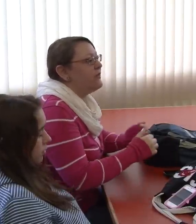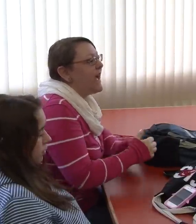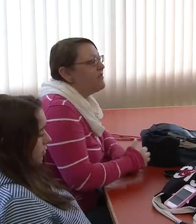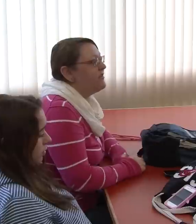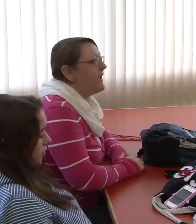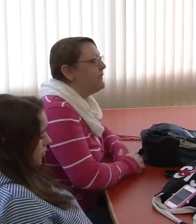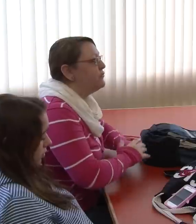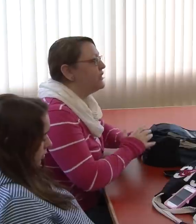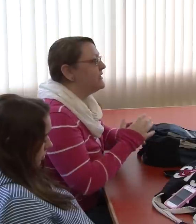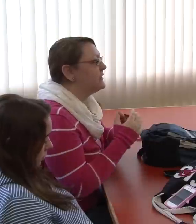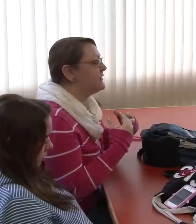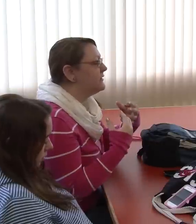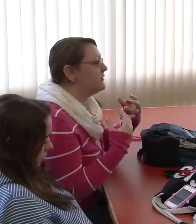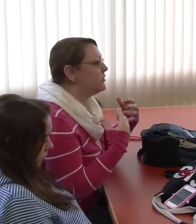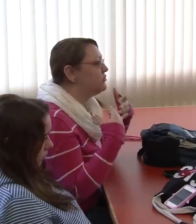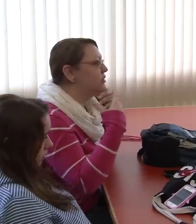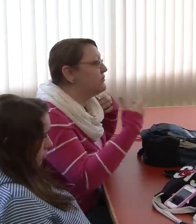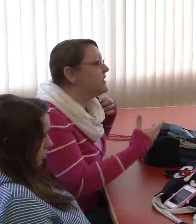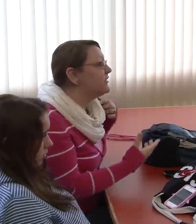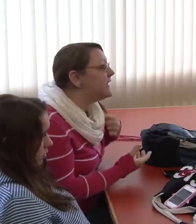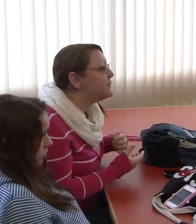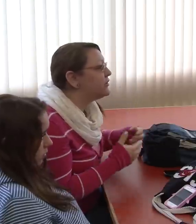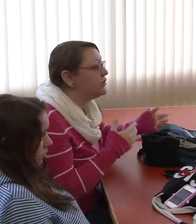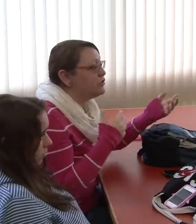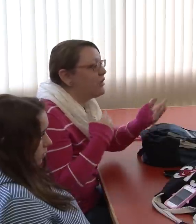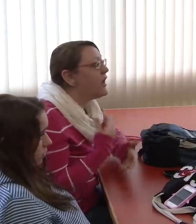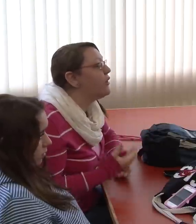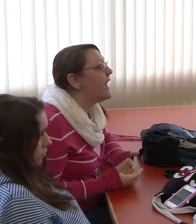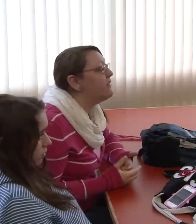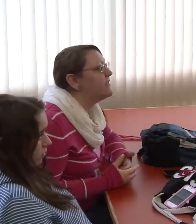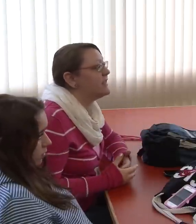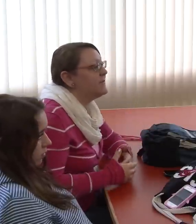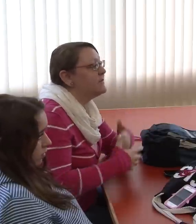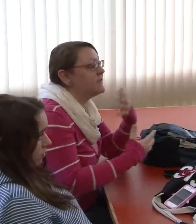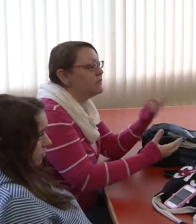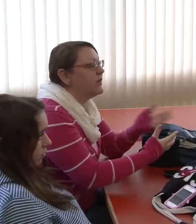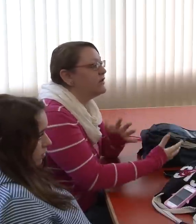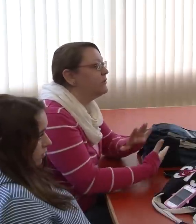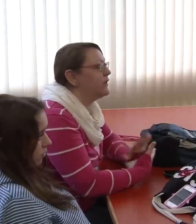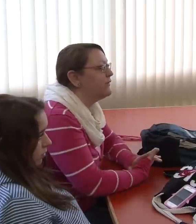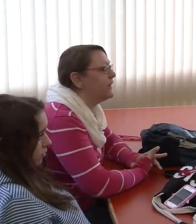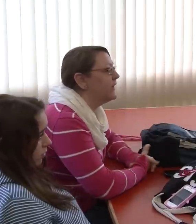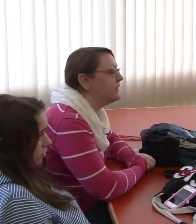rather them just, you just read their lips, or do you not know how to read lips? What are your feelings?